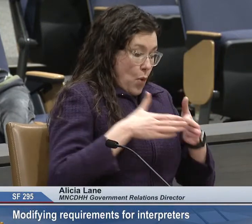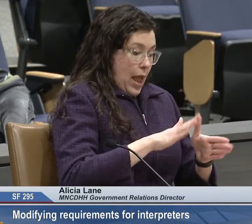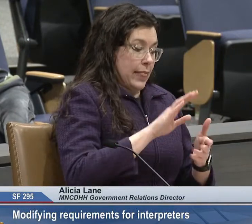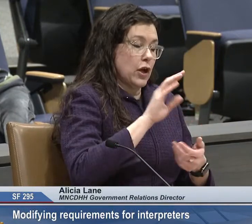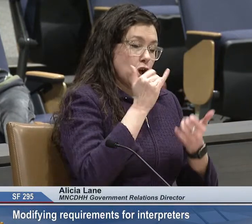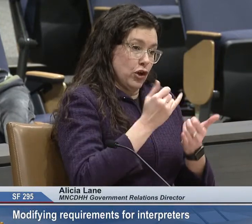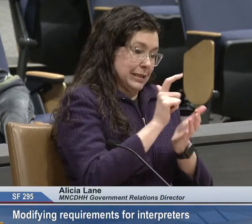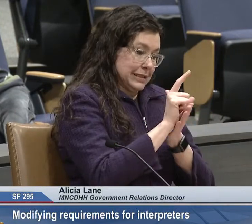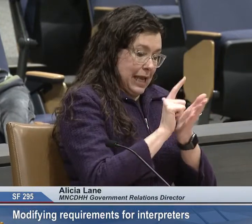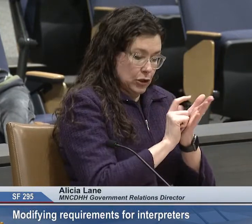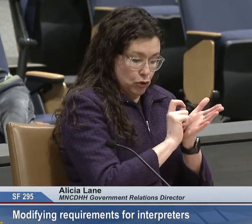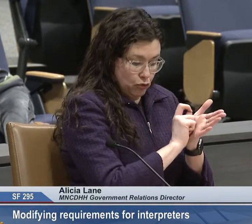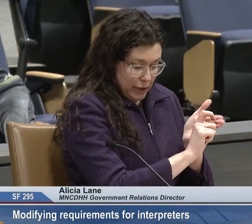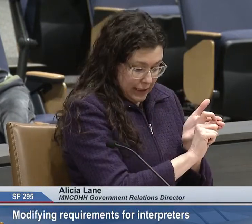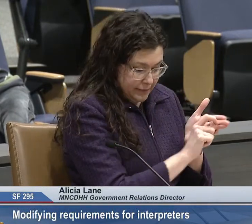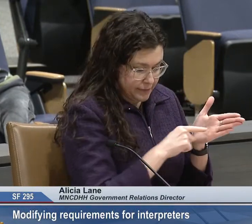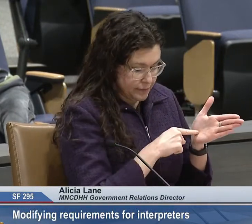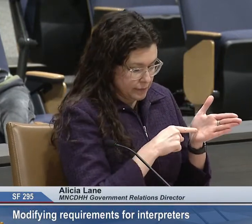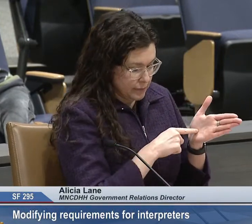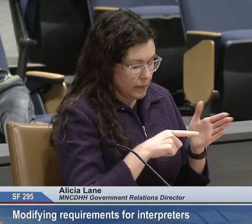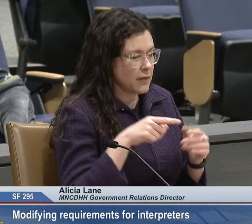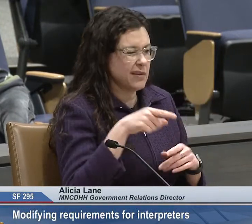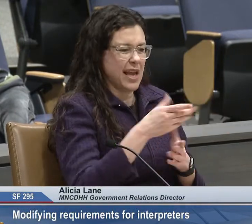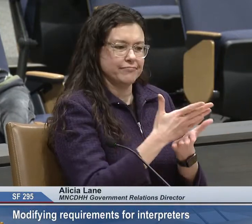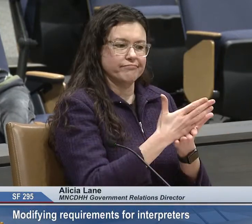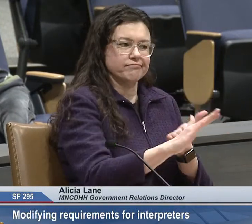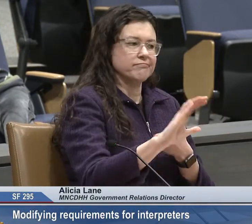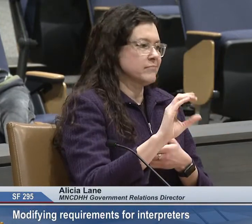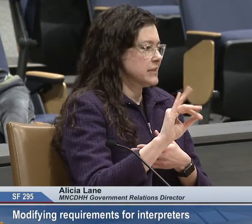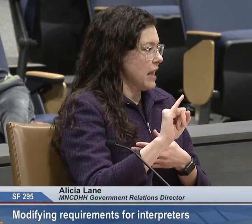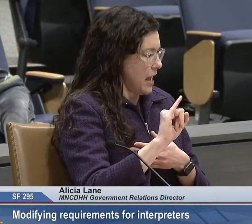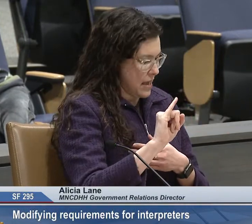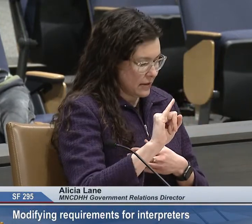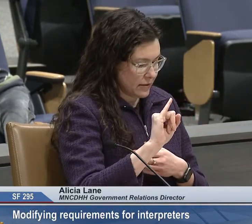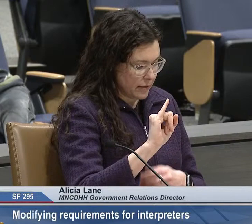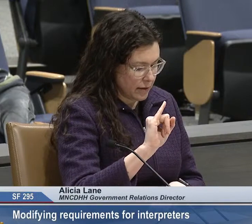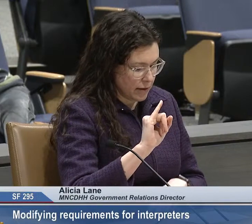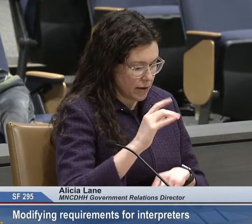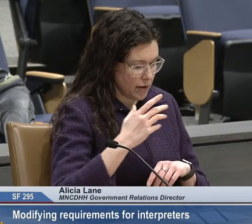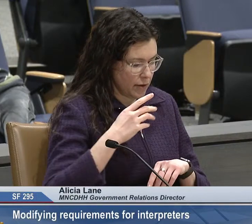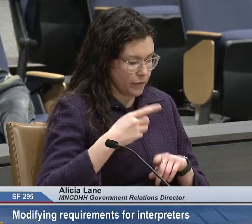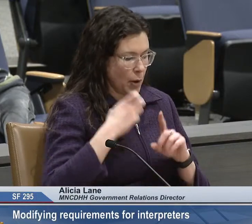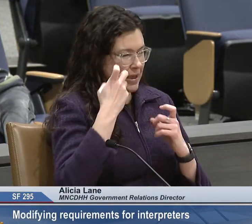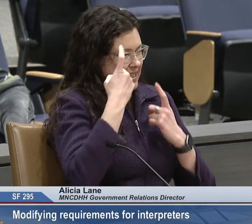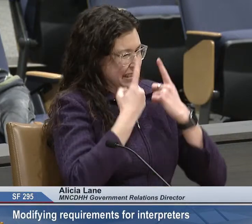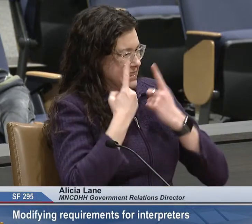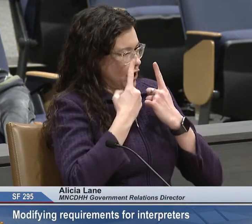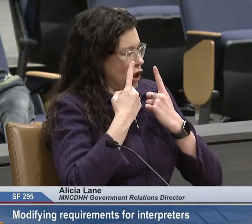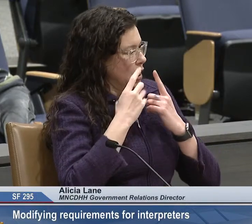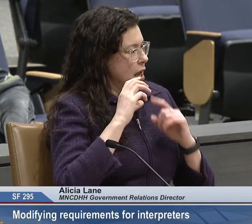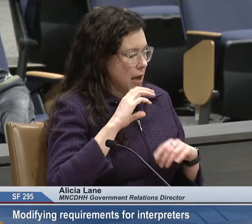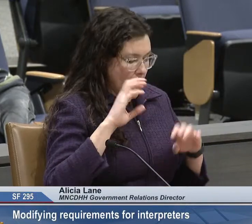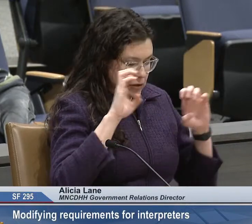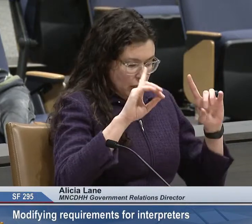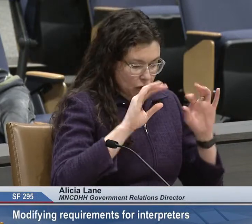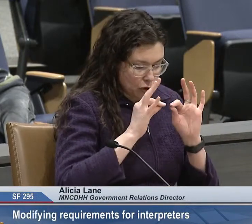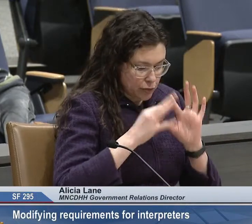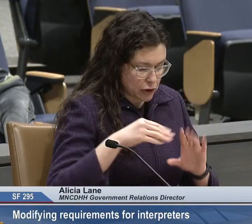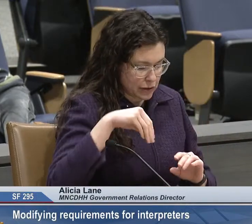current statutes are written, they exclude CDIs from being considered educational